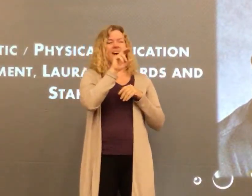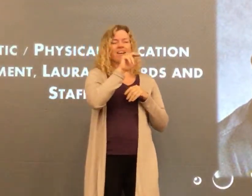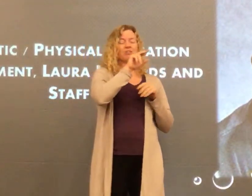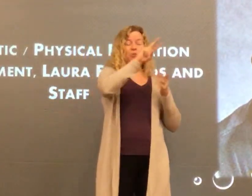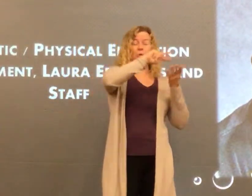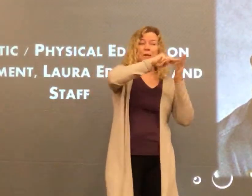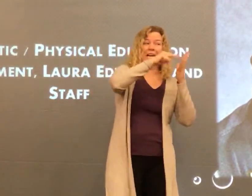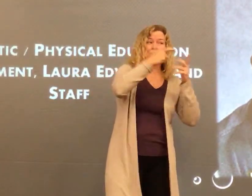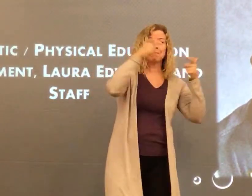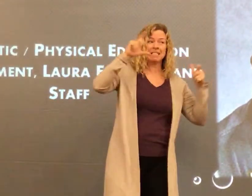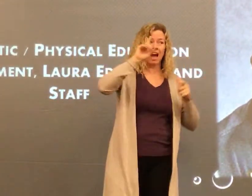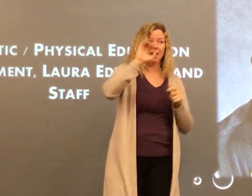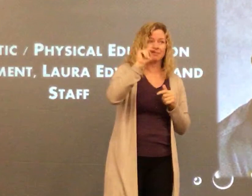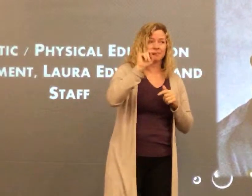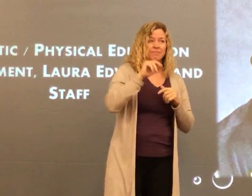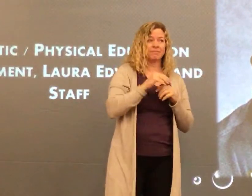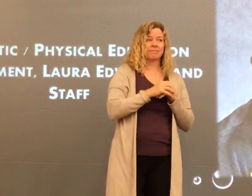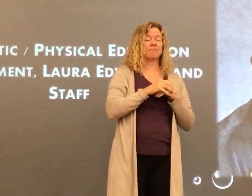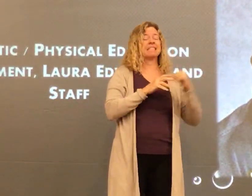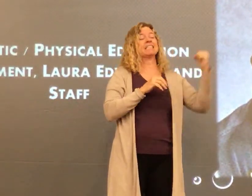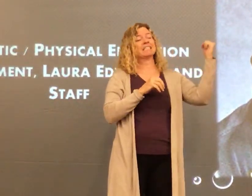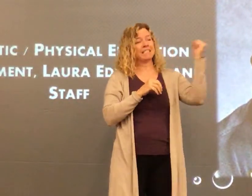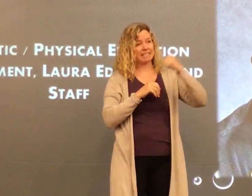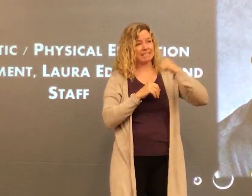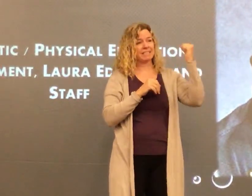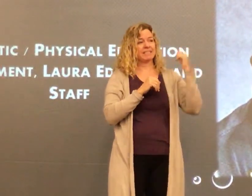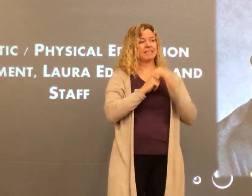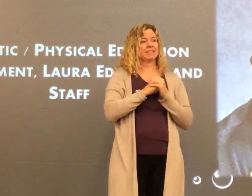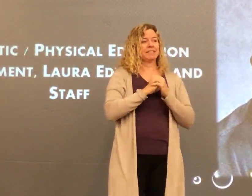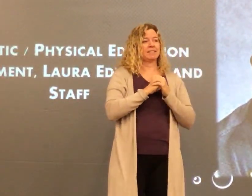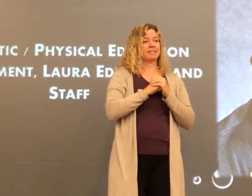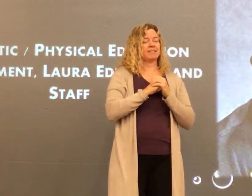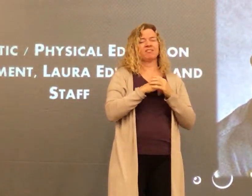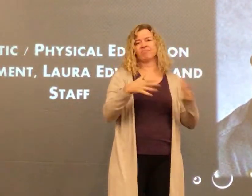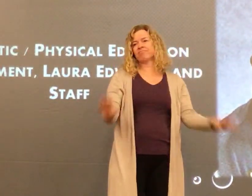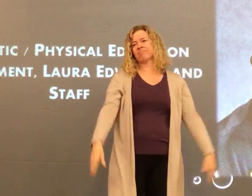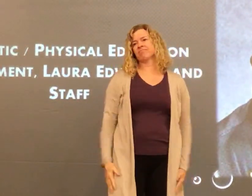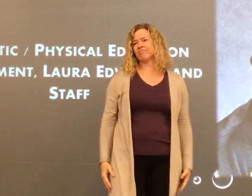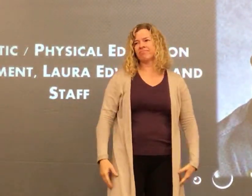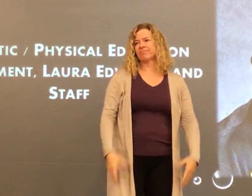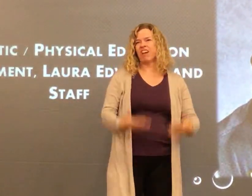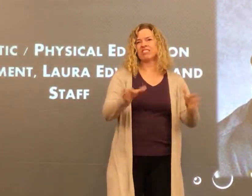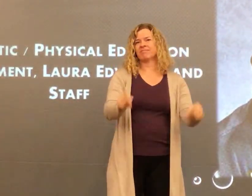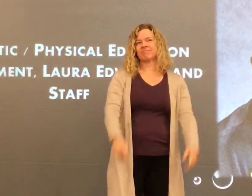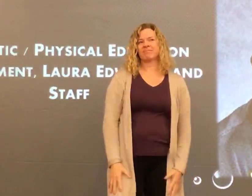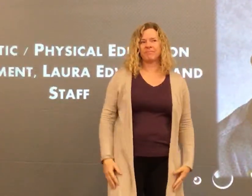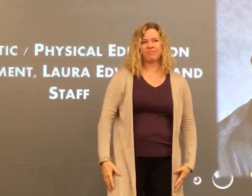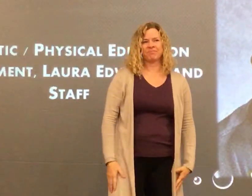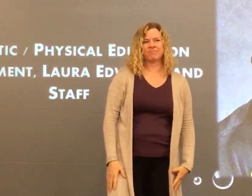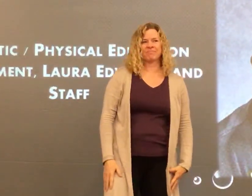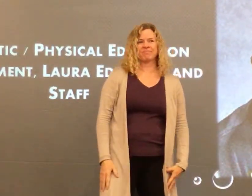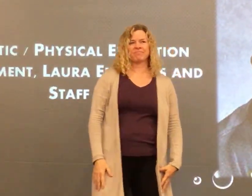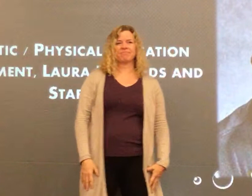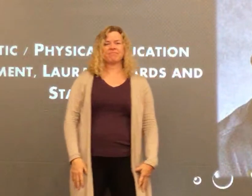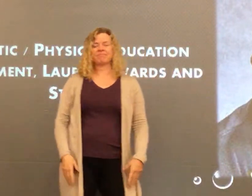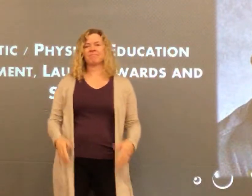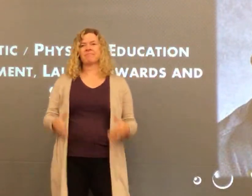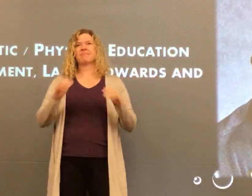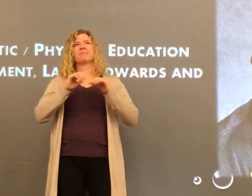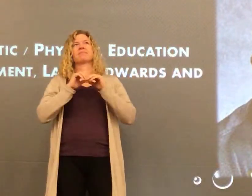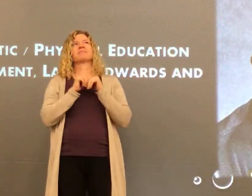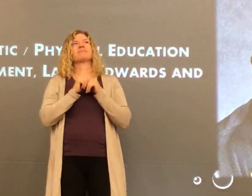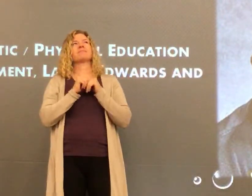reassured me, no, Don. I said, wait a minute, big Don? Yes, Laura, big Don. And I lost it. I lost it.